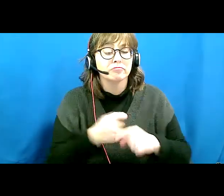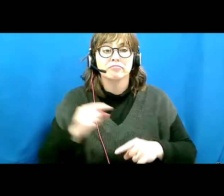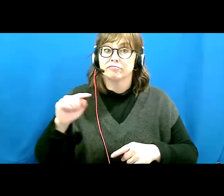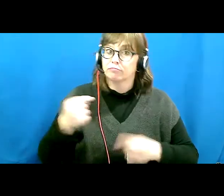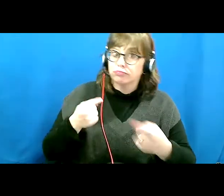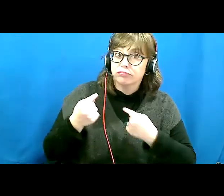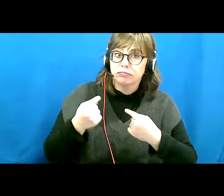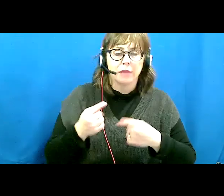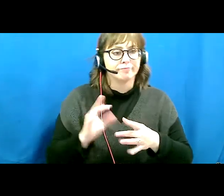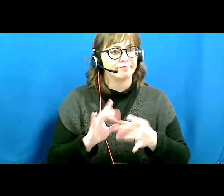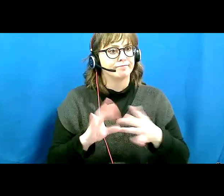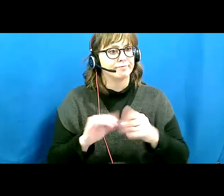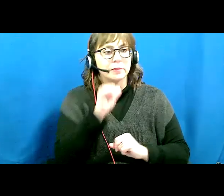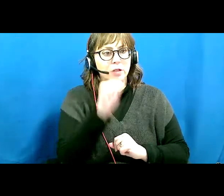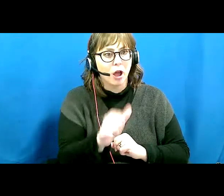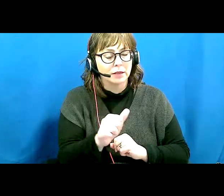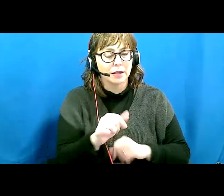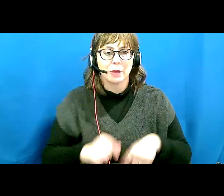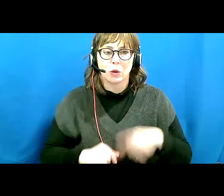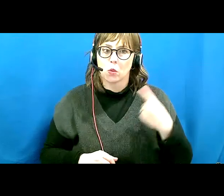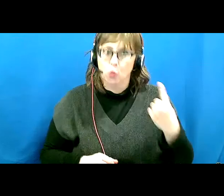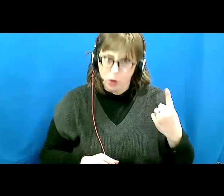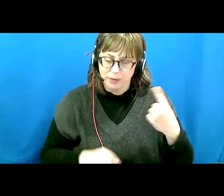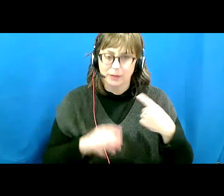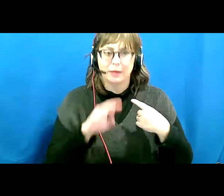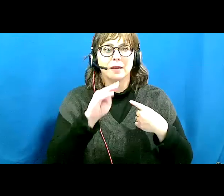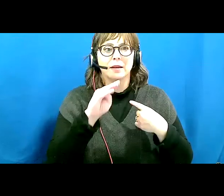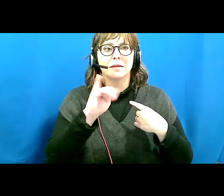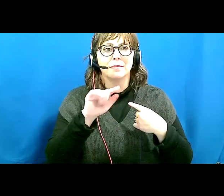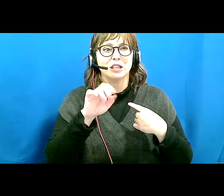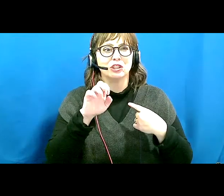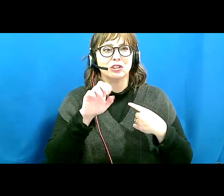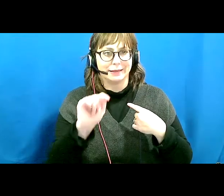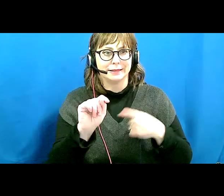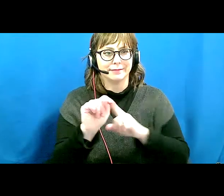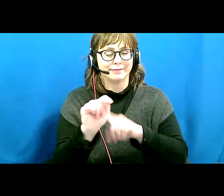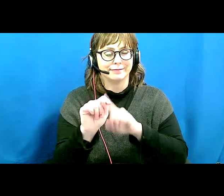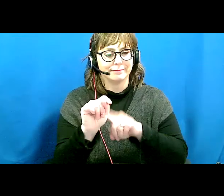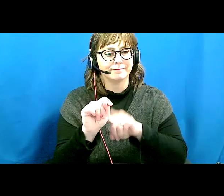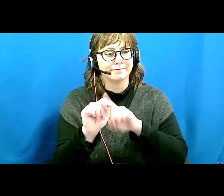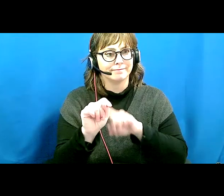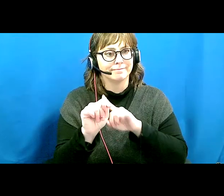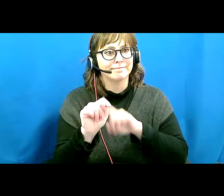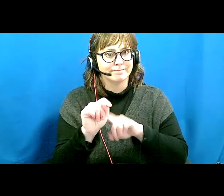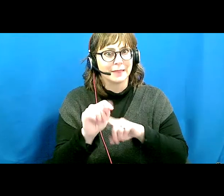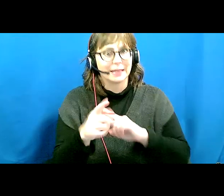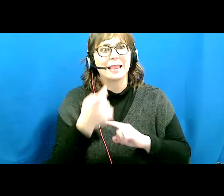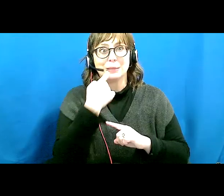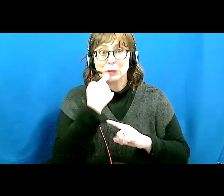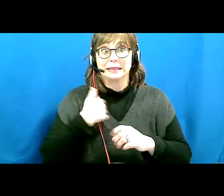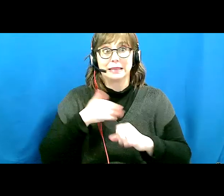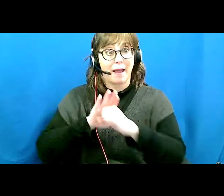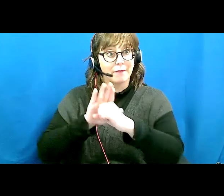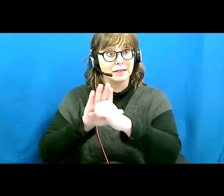worth repeating. However, there's one, midget, which is the most prevalent and which has become the focus of my recent advocacy work.